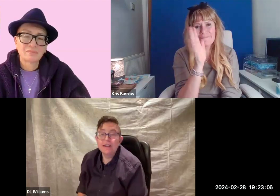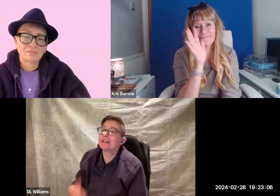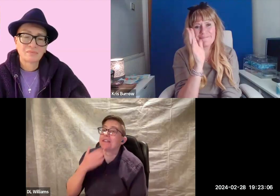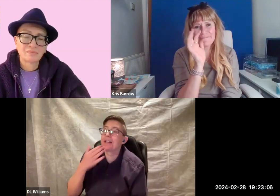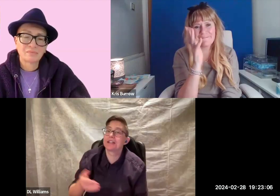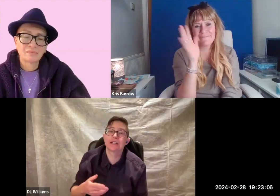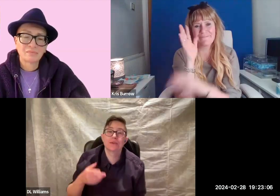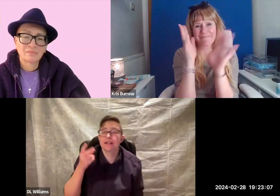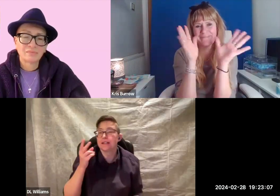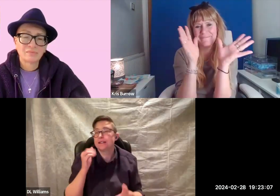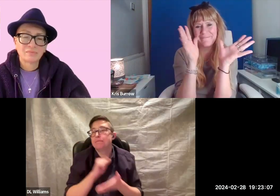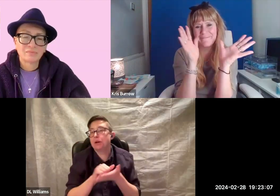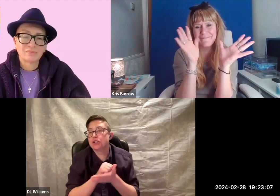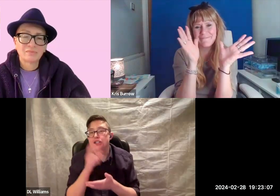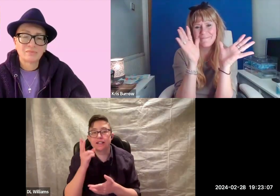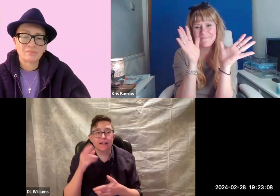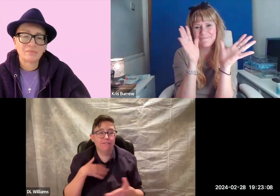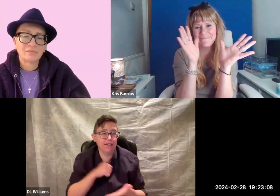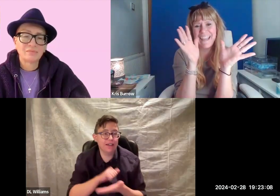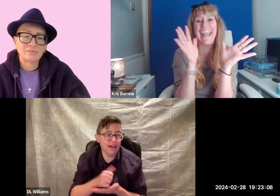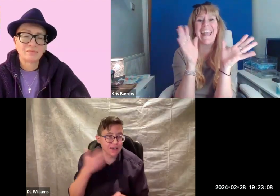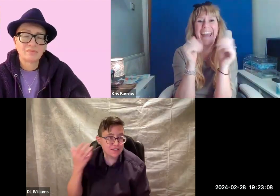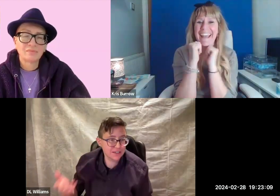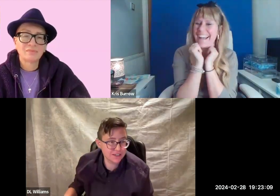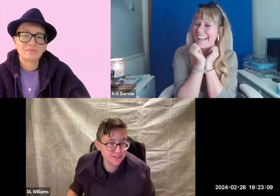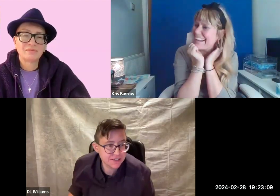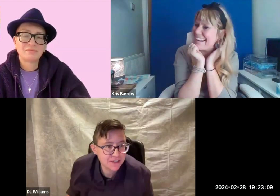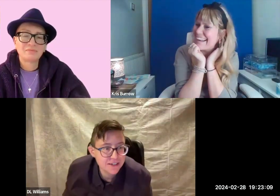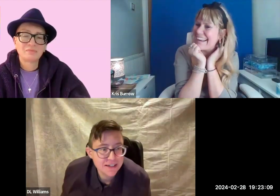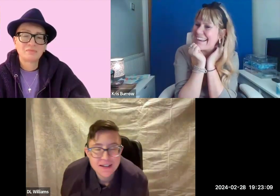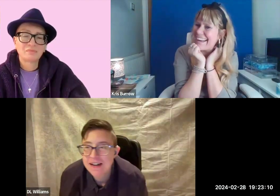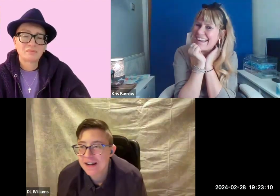All right, thank you and apologies again for the cat.